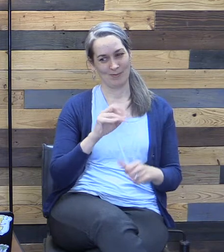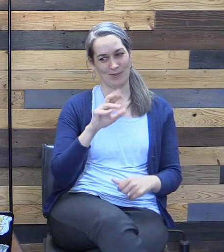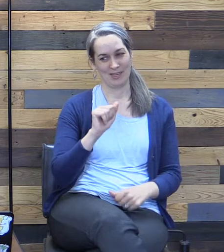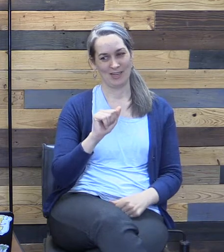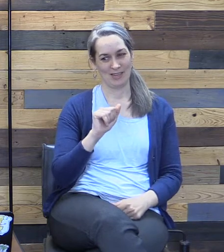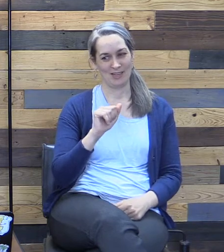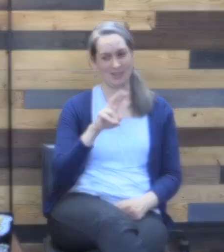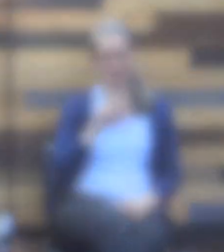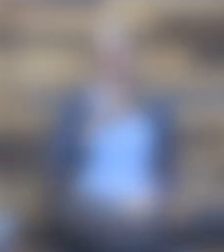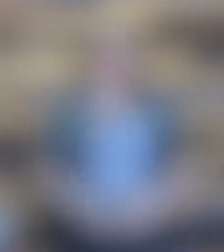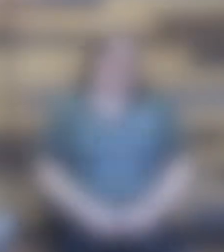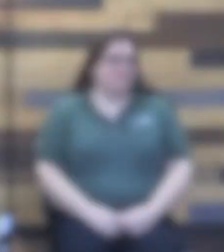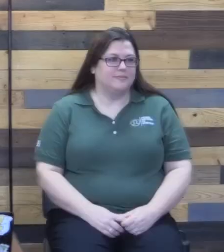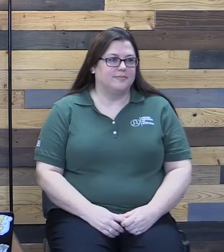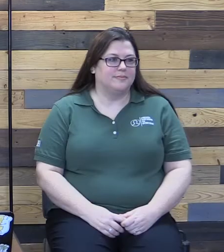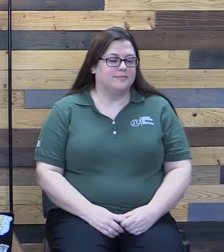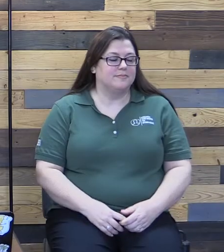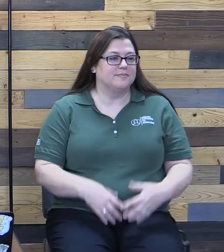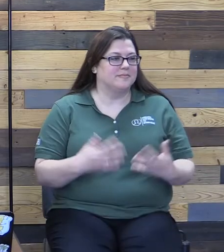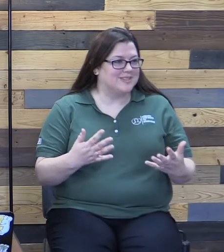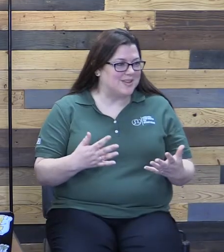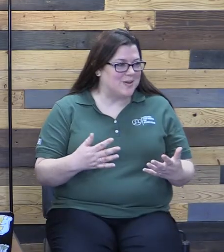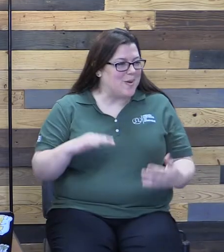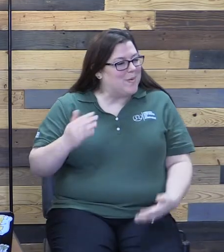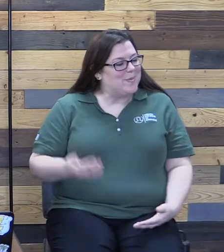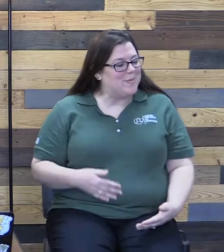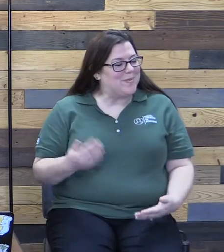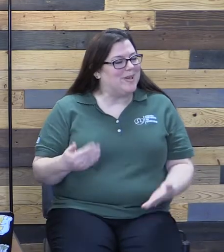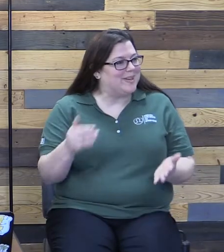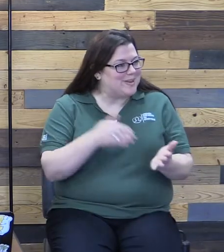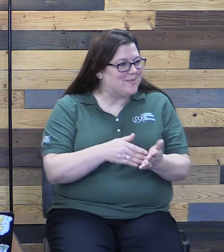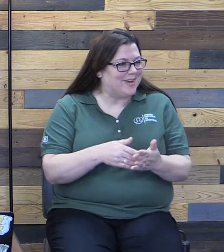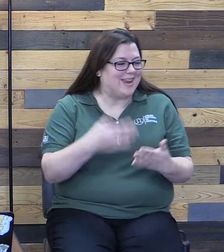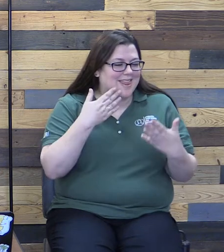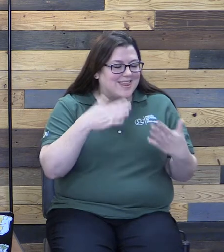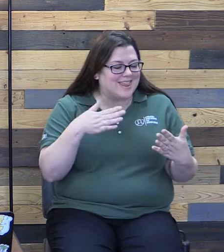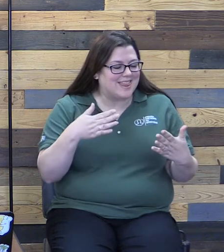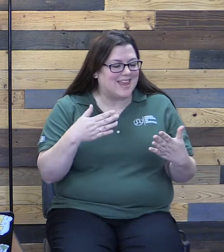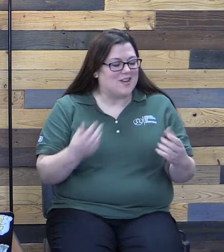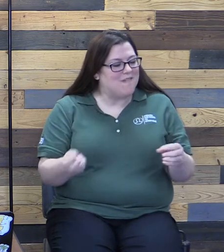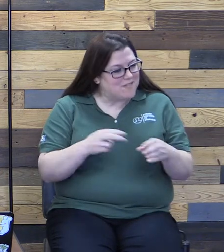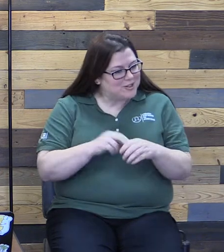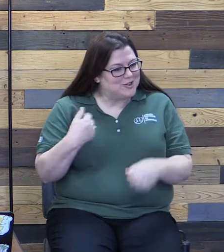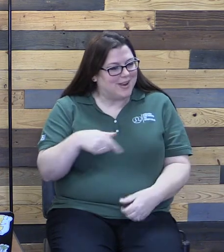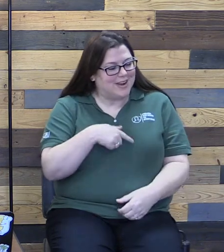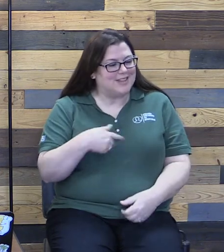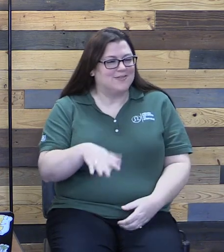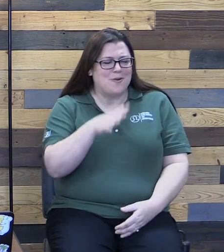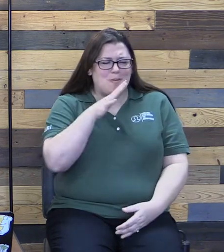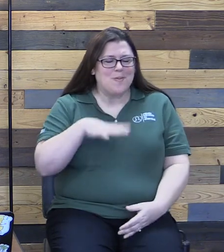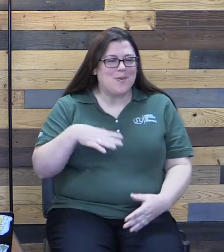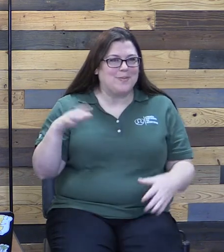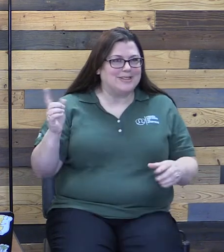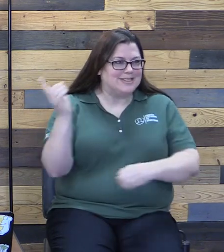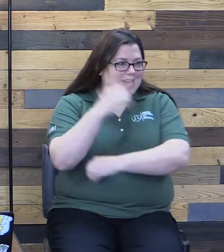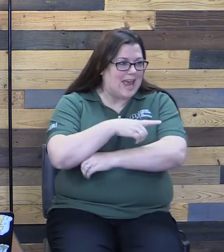Marilada Valdez. So, welcome again, and thank you for joining us for our Lady's Day into the kingdom.